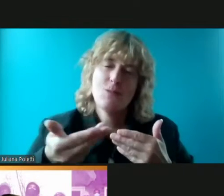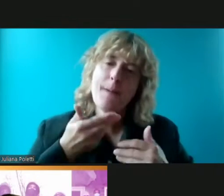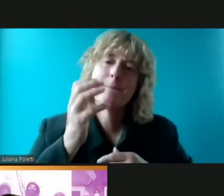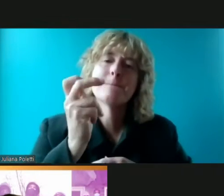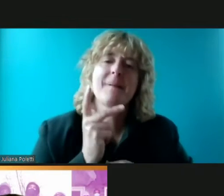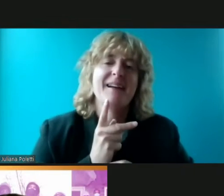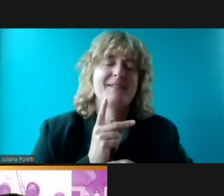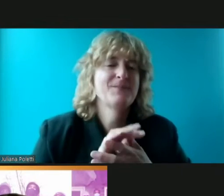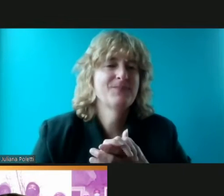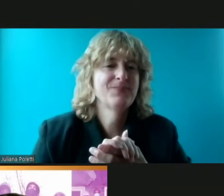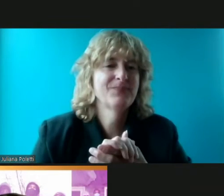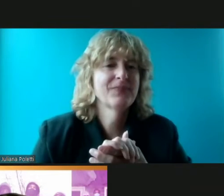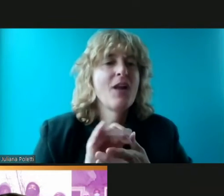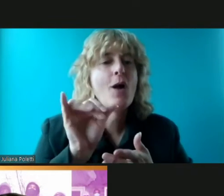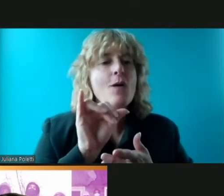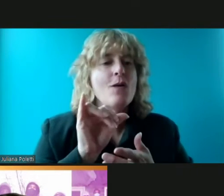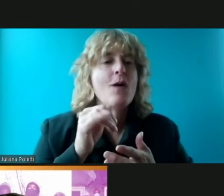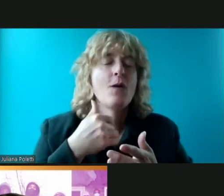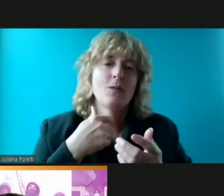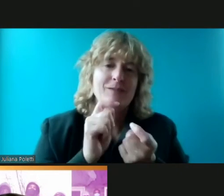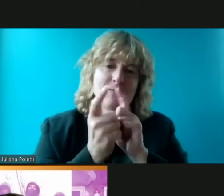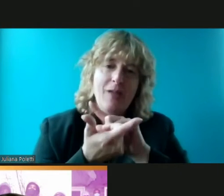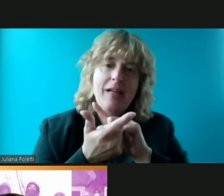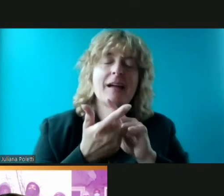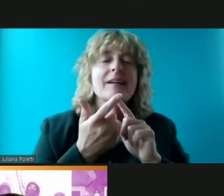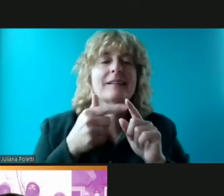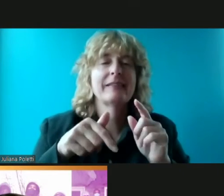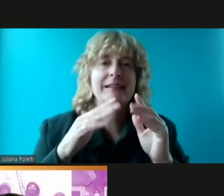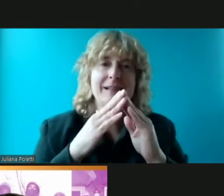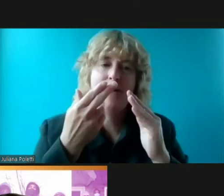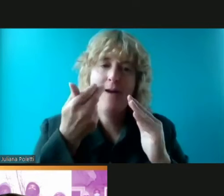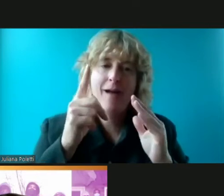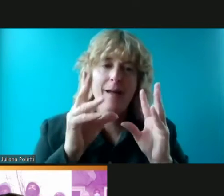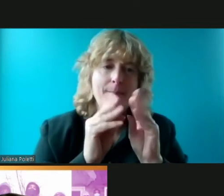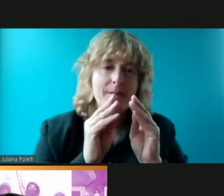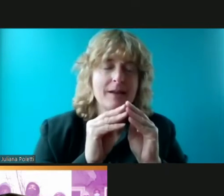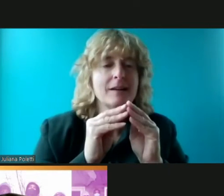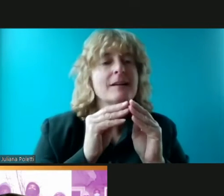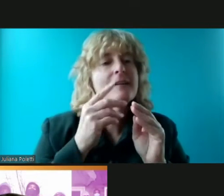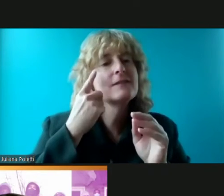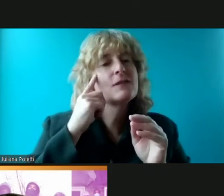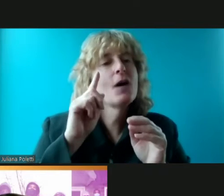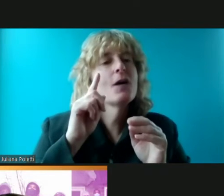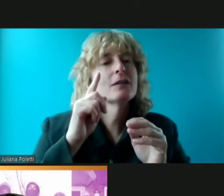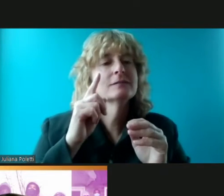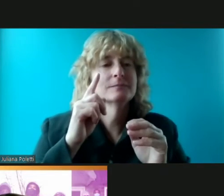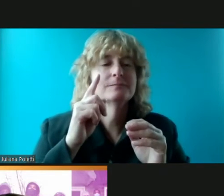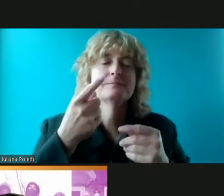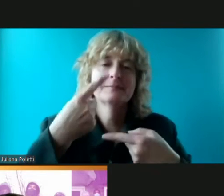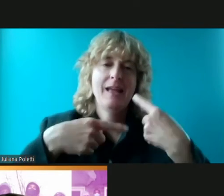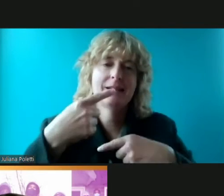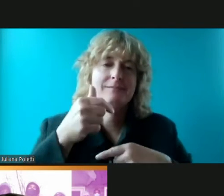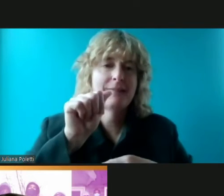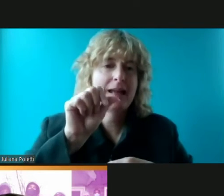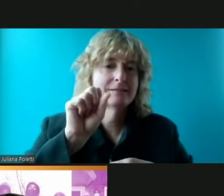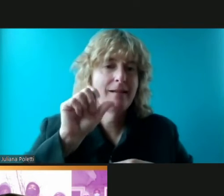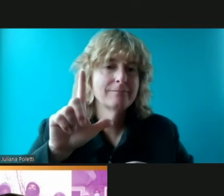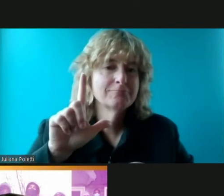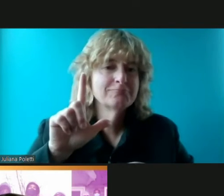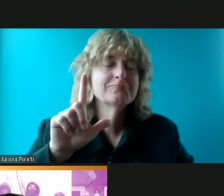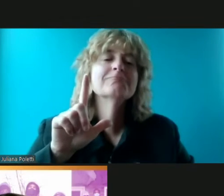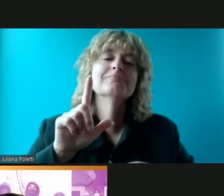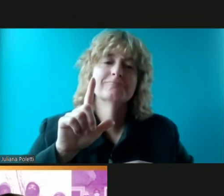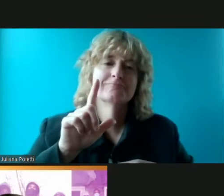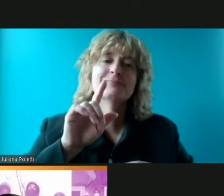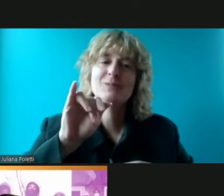um we also are translating the top town hall into uh into asl so